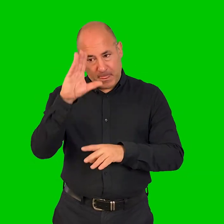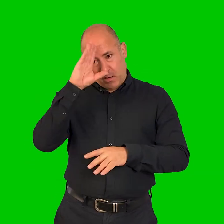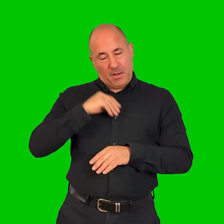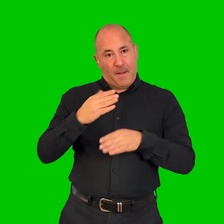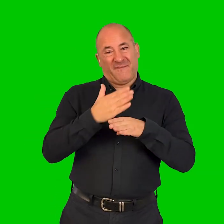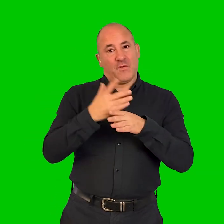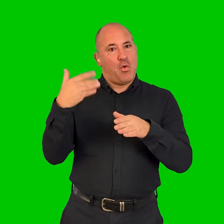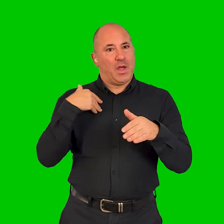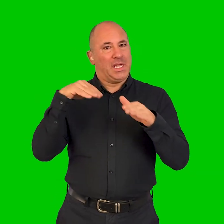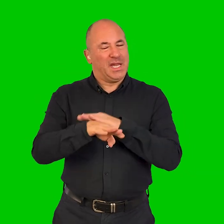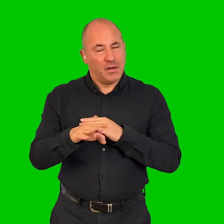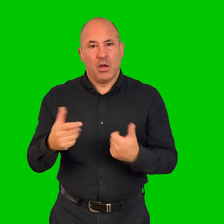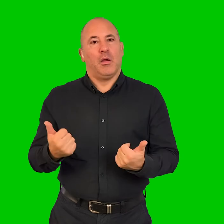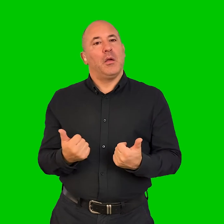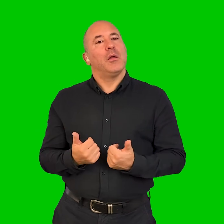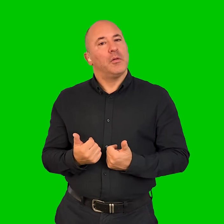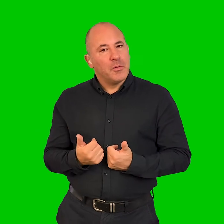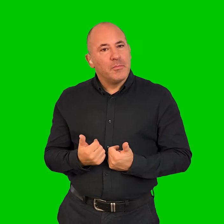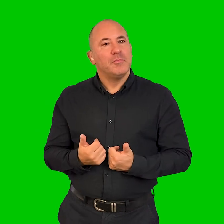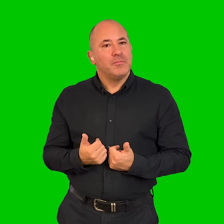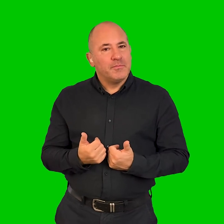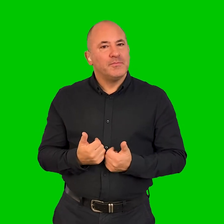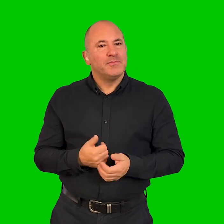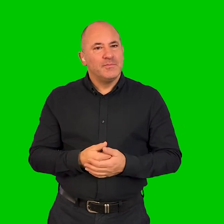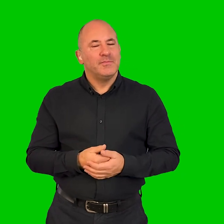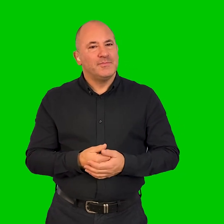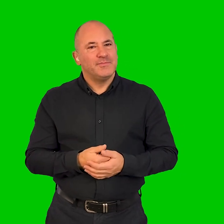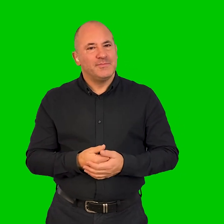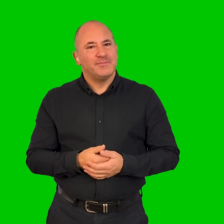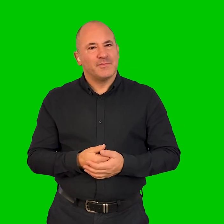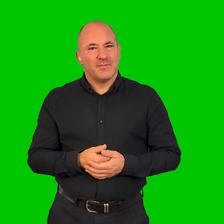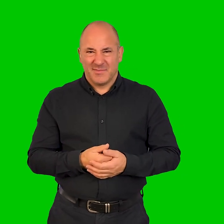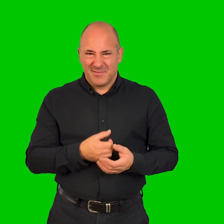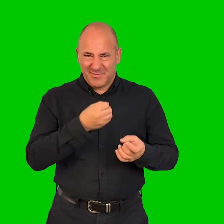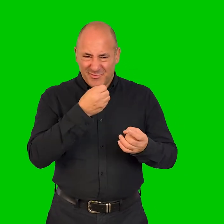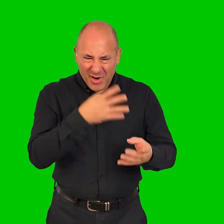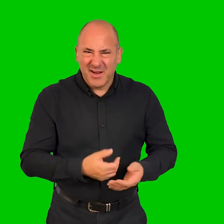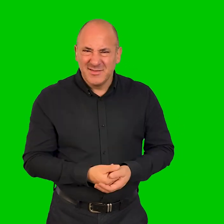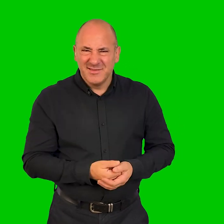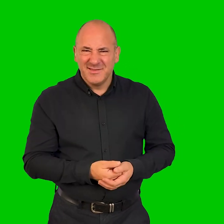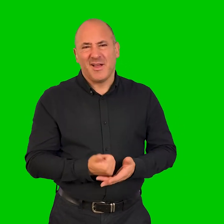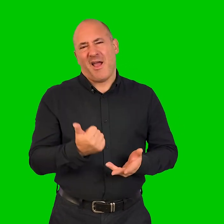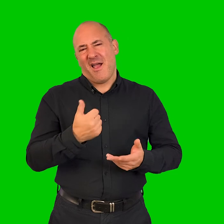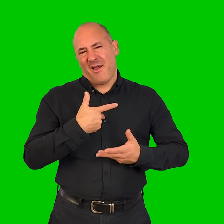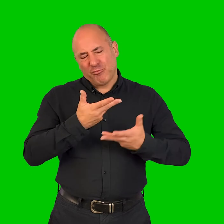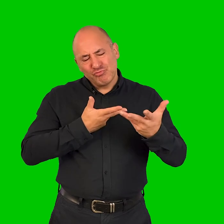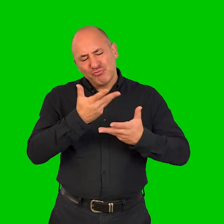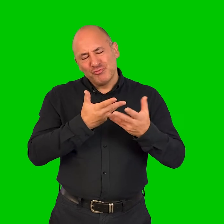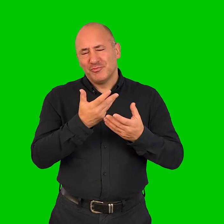noise, there's no loud noises and they warned us before they went in. Brilliant, well it's been